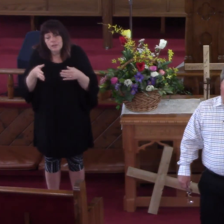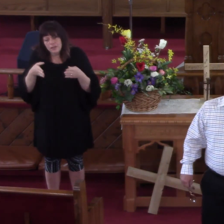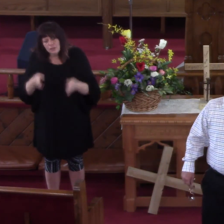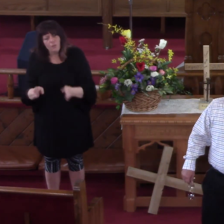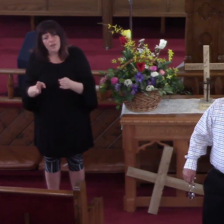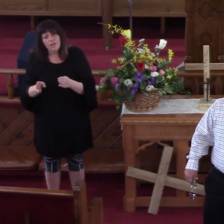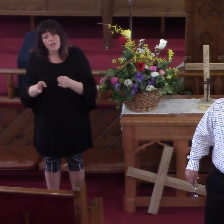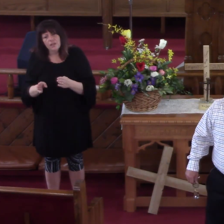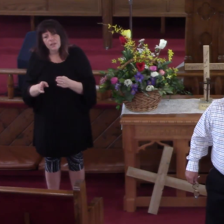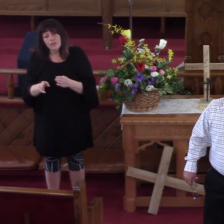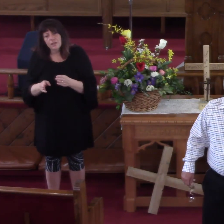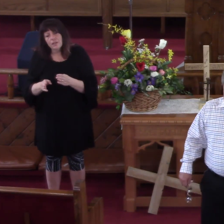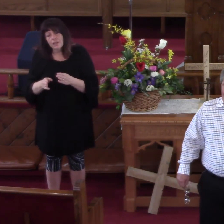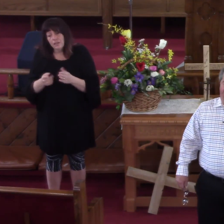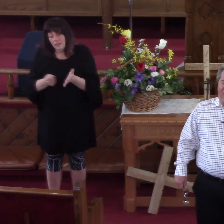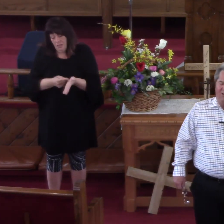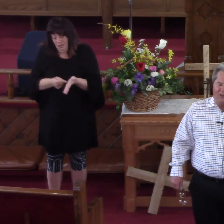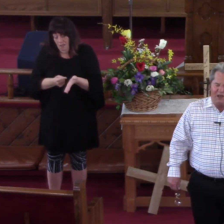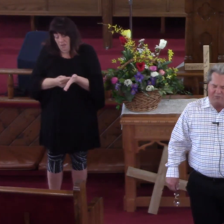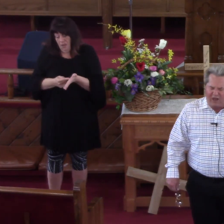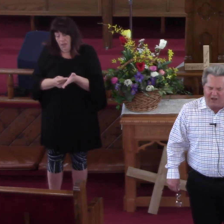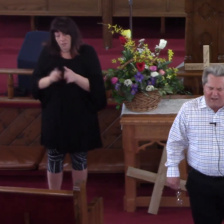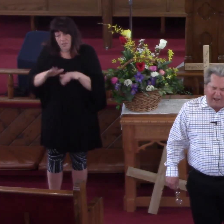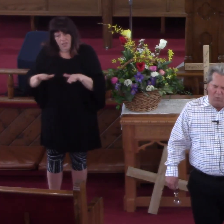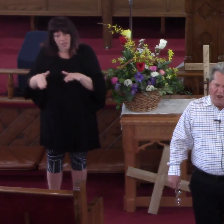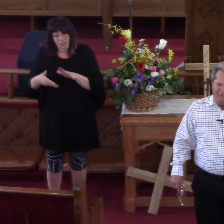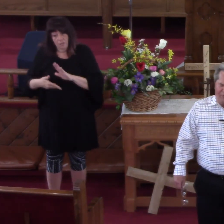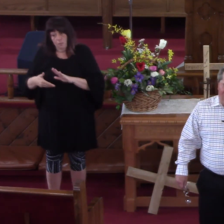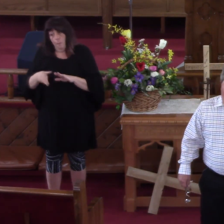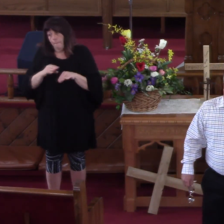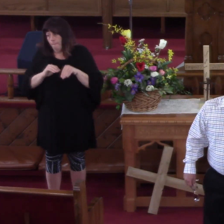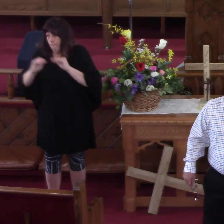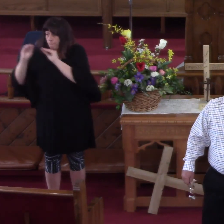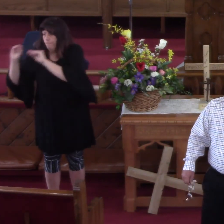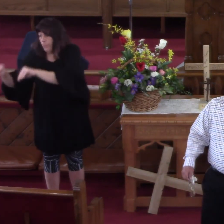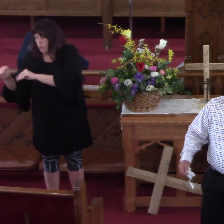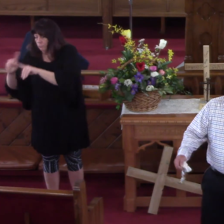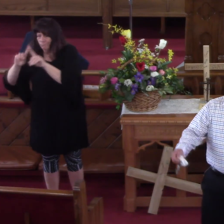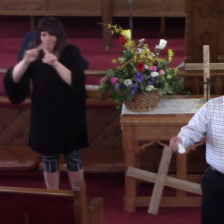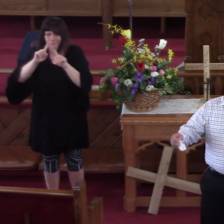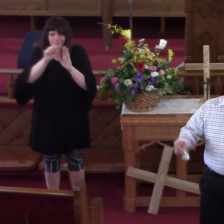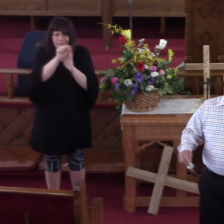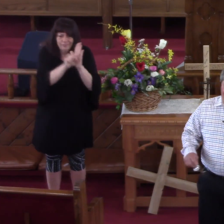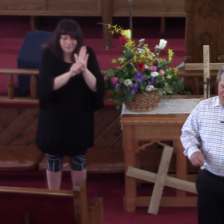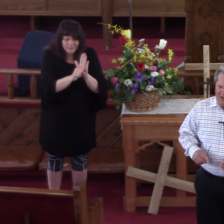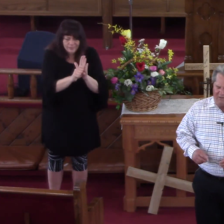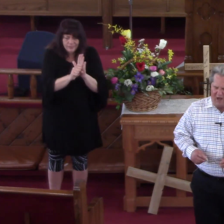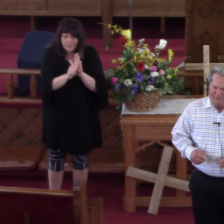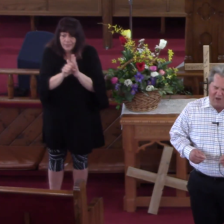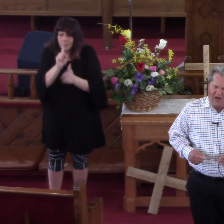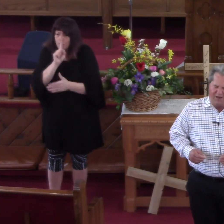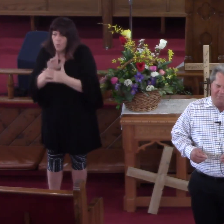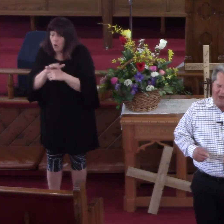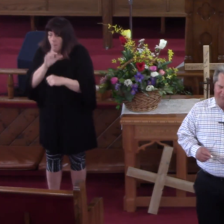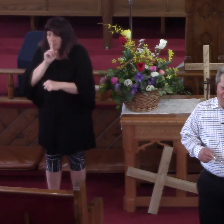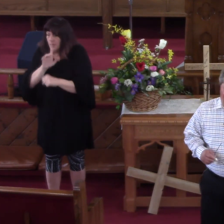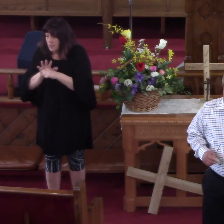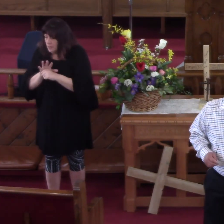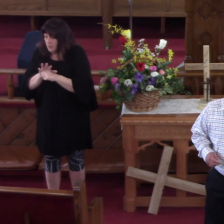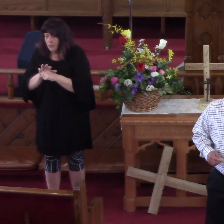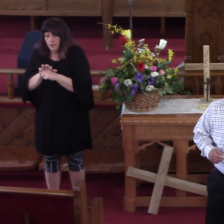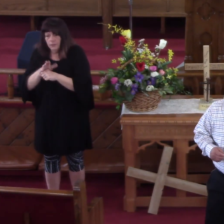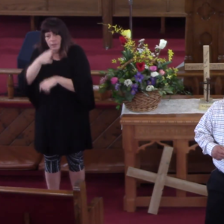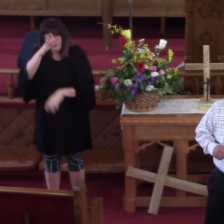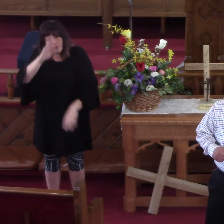They Go Go Out Of State My Friend Trying To Get Away From The Promises Of God And My